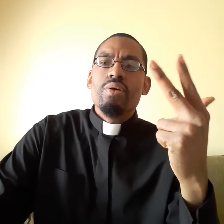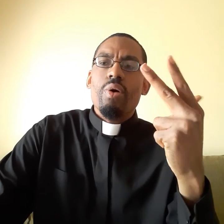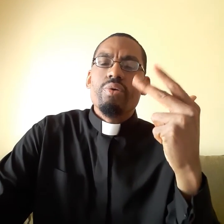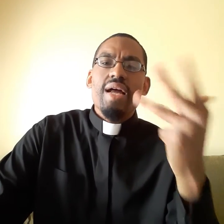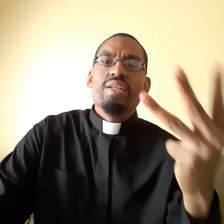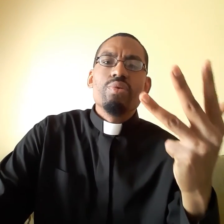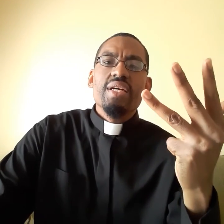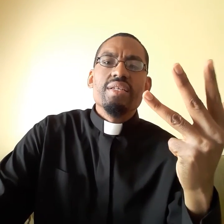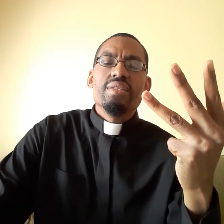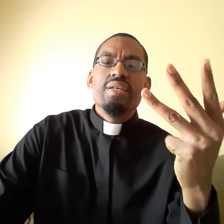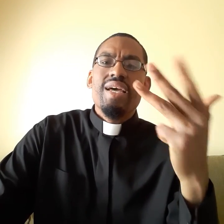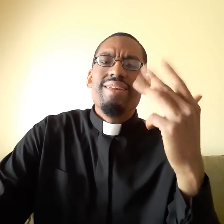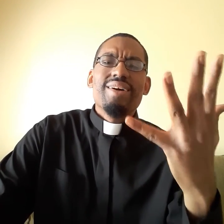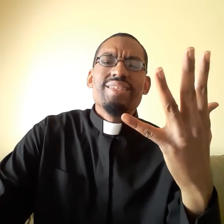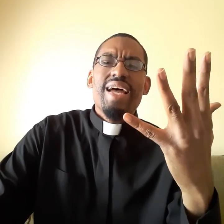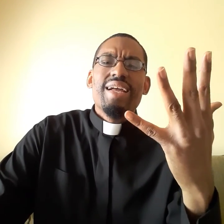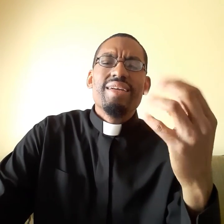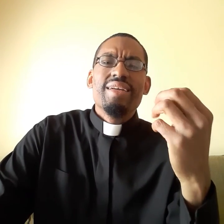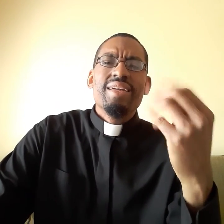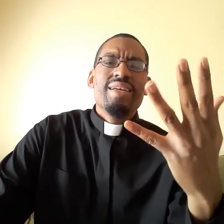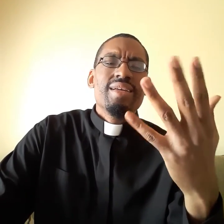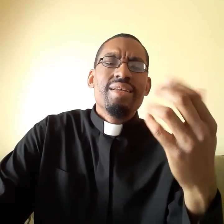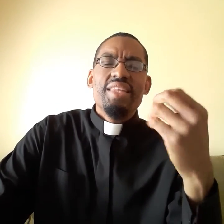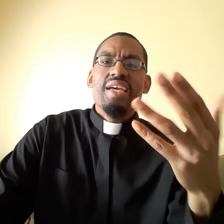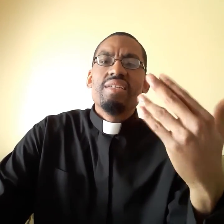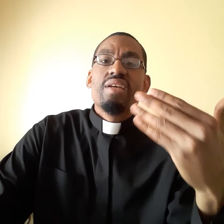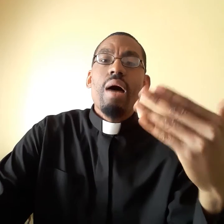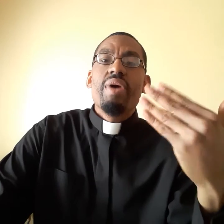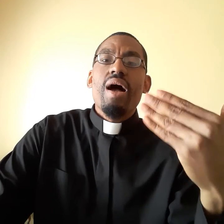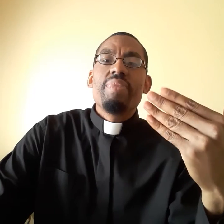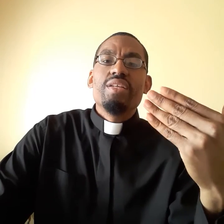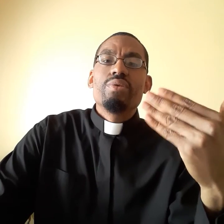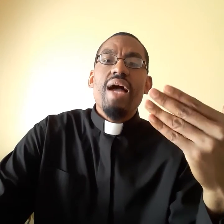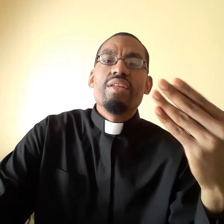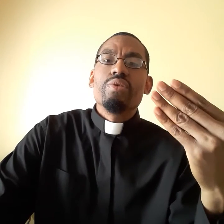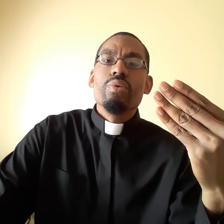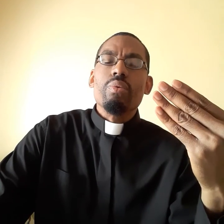or you've got to do this. It looks like things coming up that you've got to do.